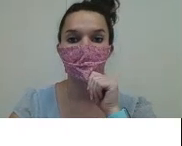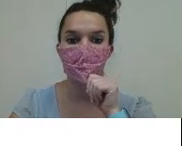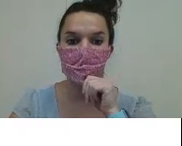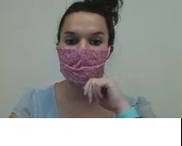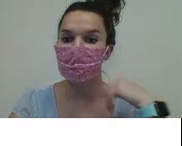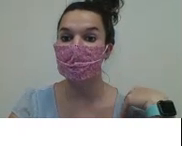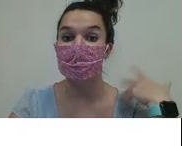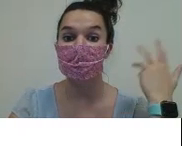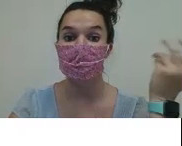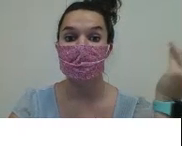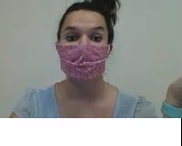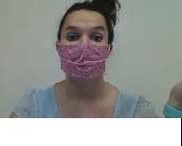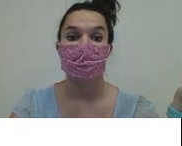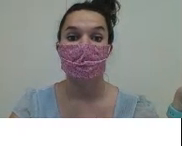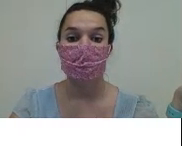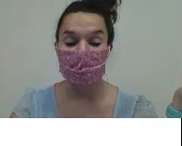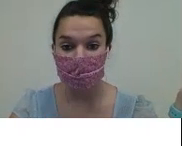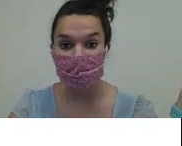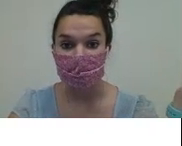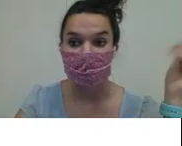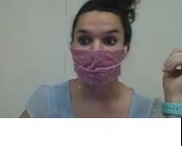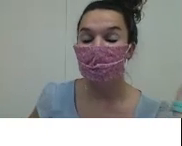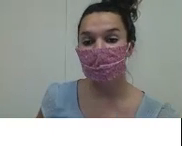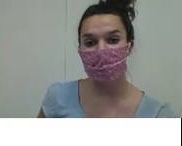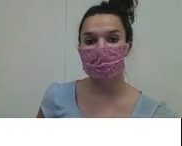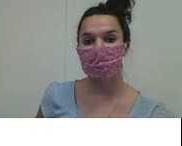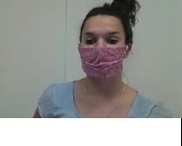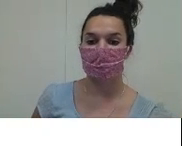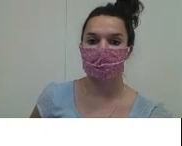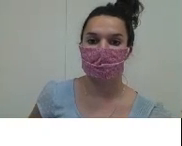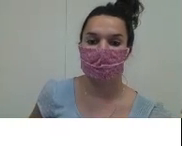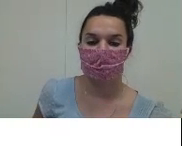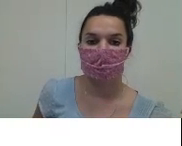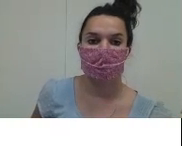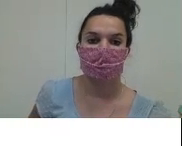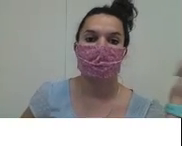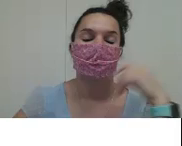Another bear came along and we had three. And then what happened?